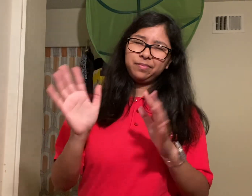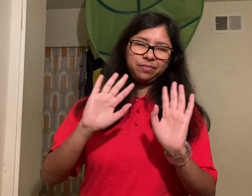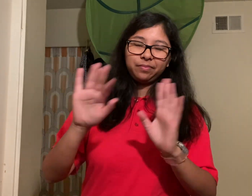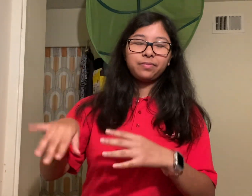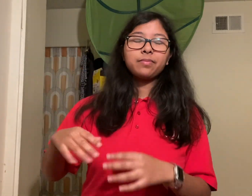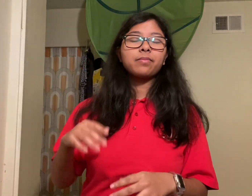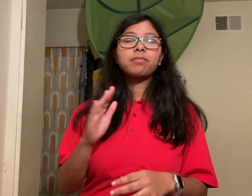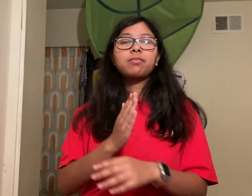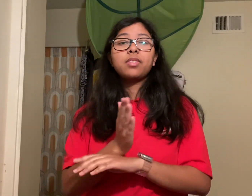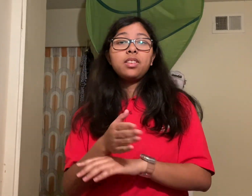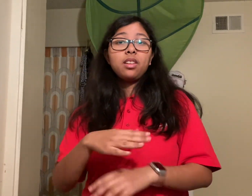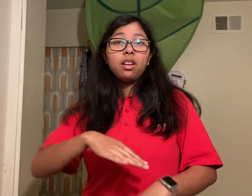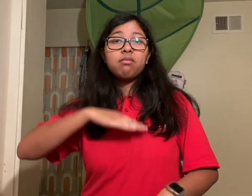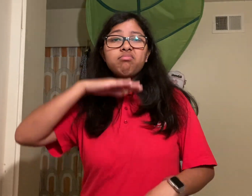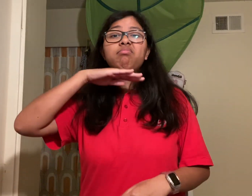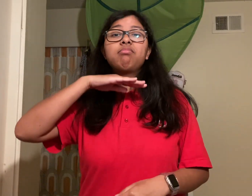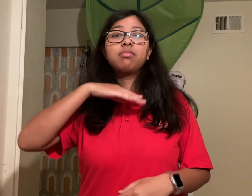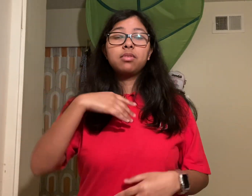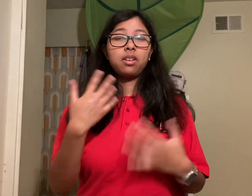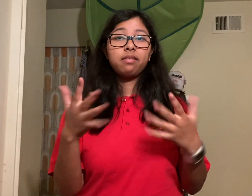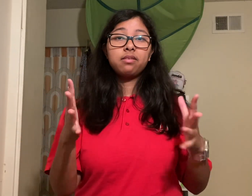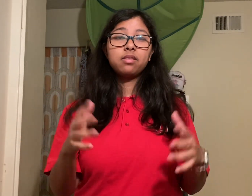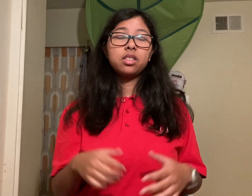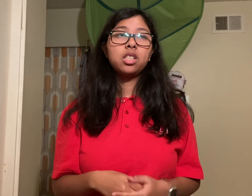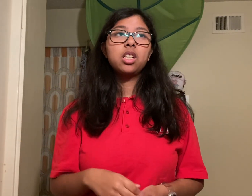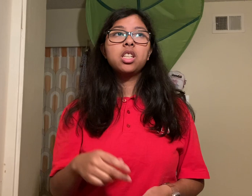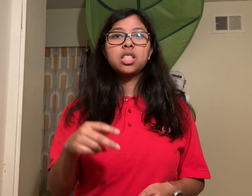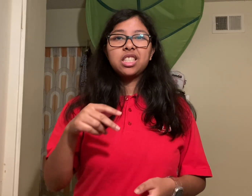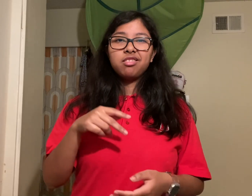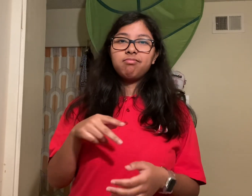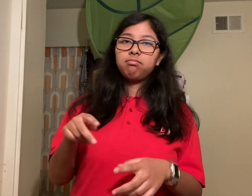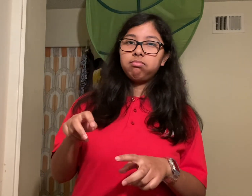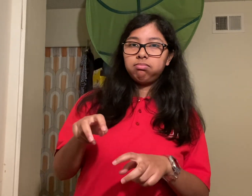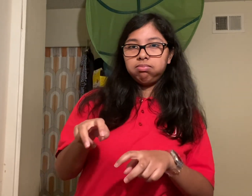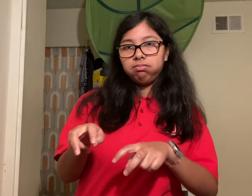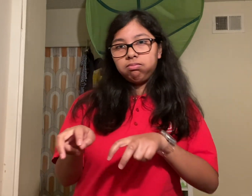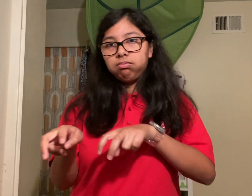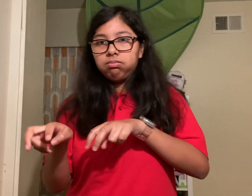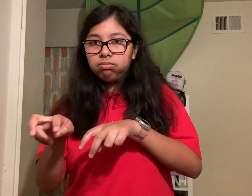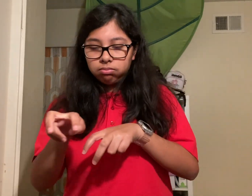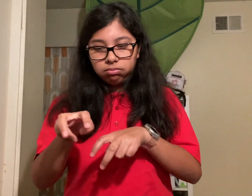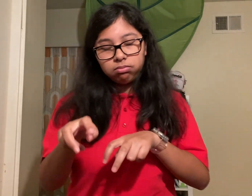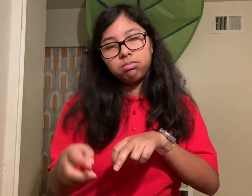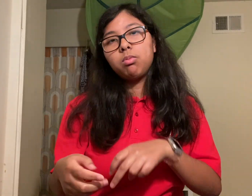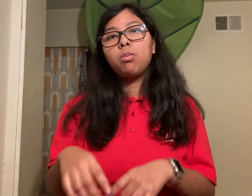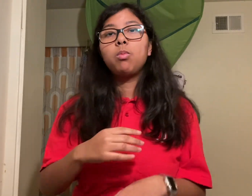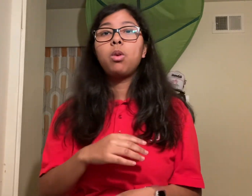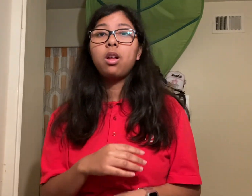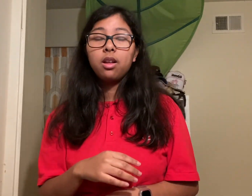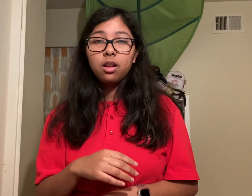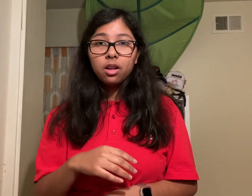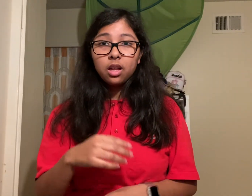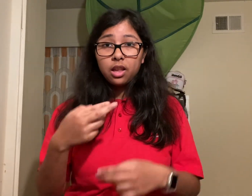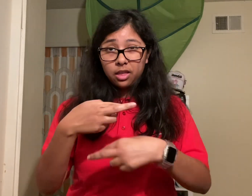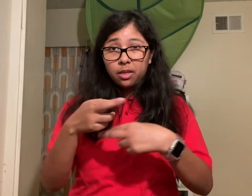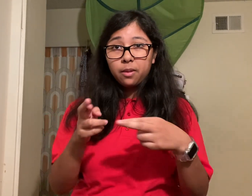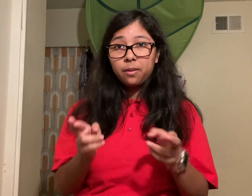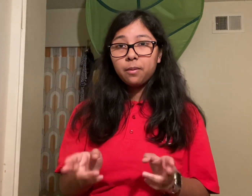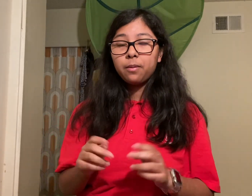she waddled into the bedroom somehow leaned against the door and fell asleep when Julie and her mom got